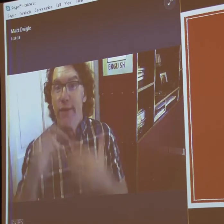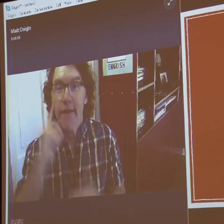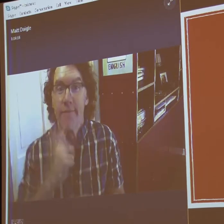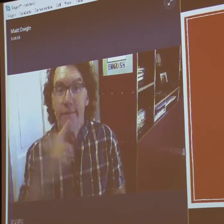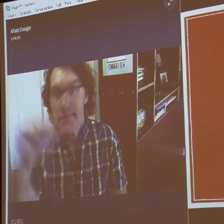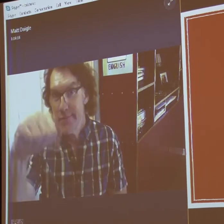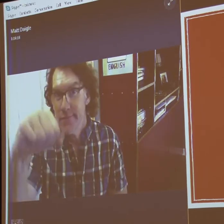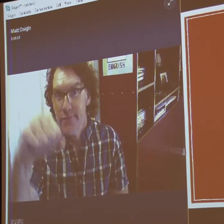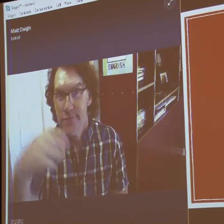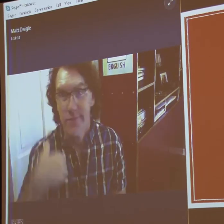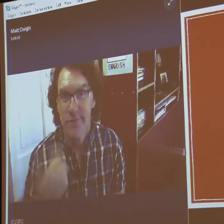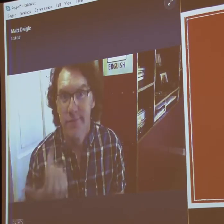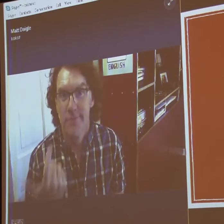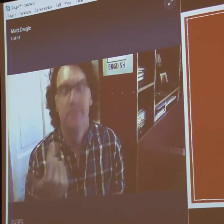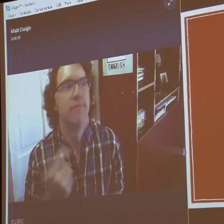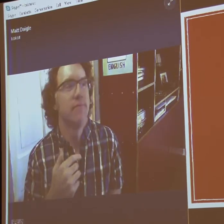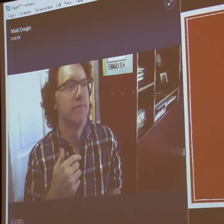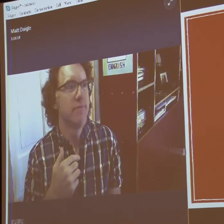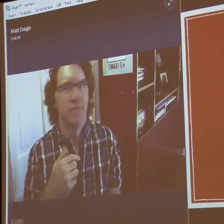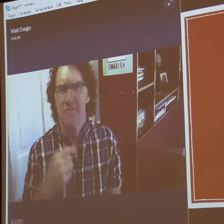Really? I was born deaf. Deaf.